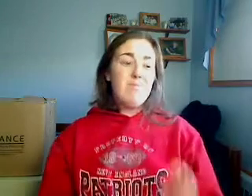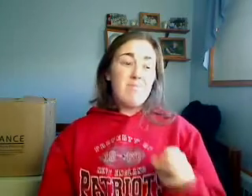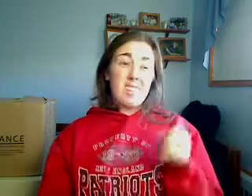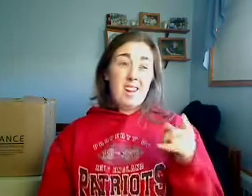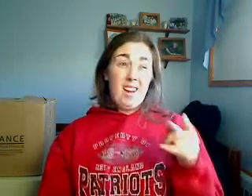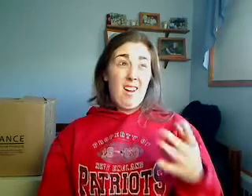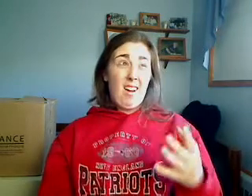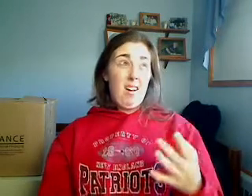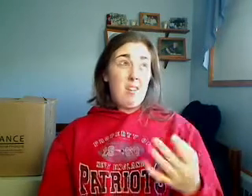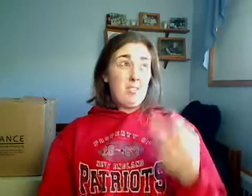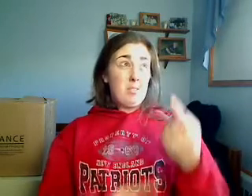really boring.